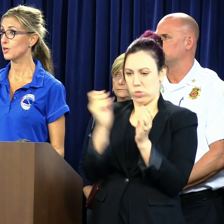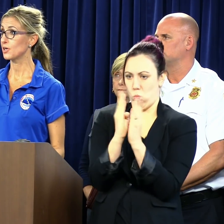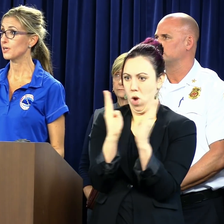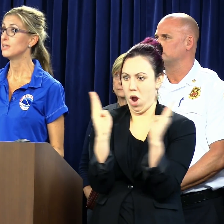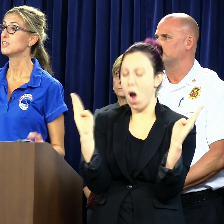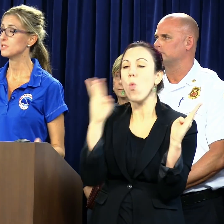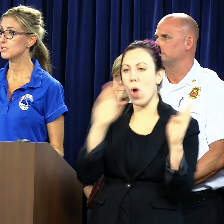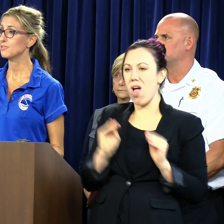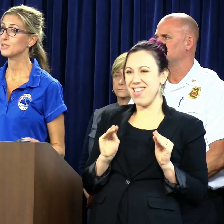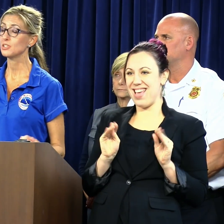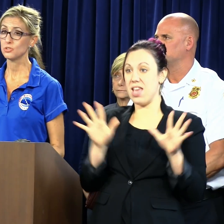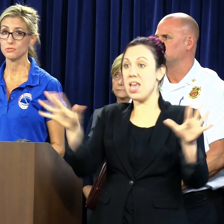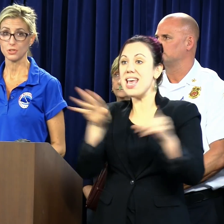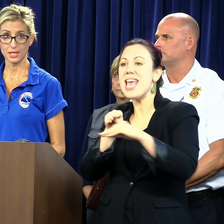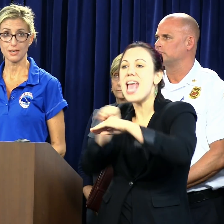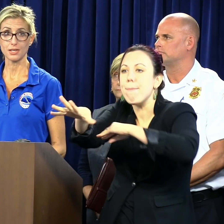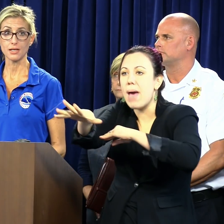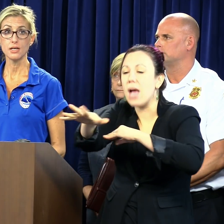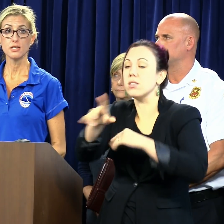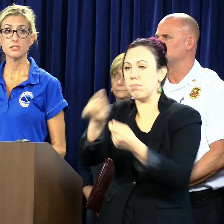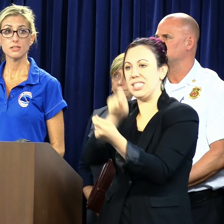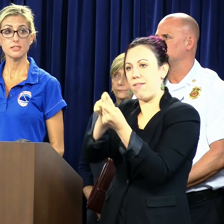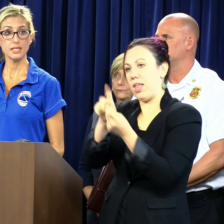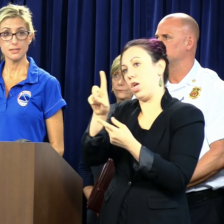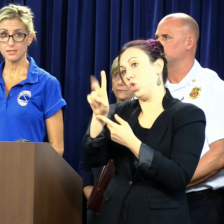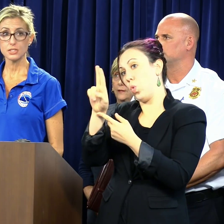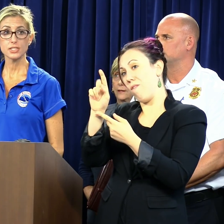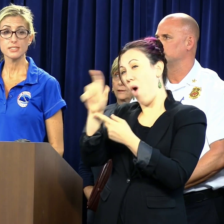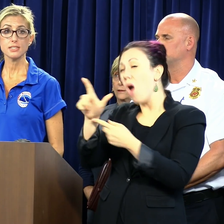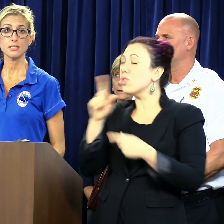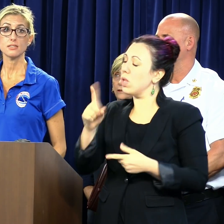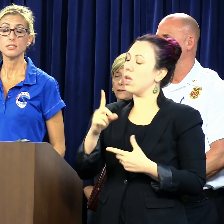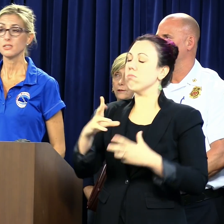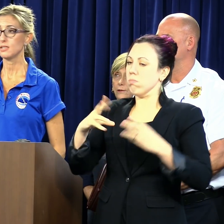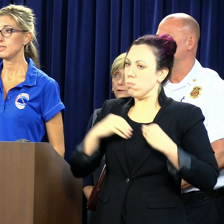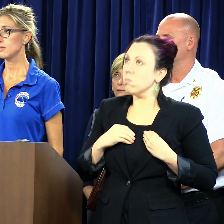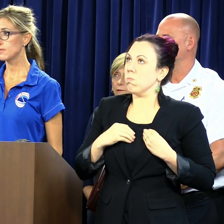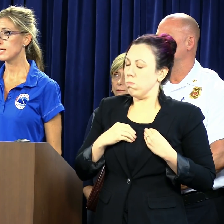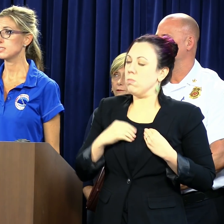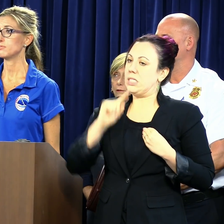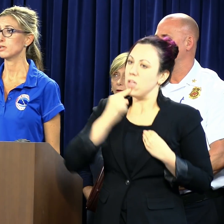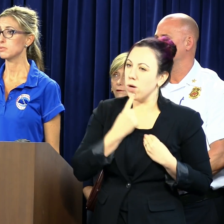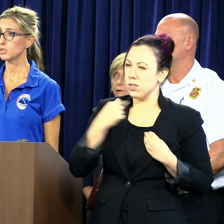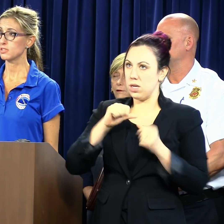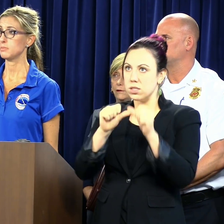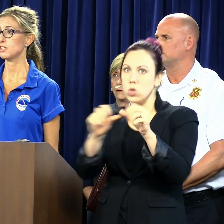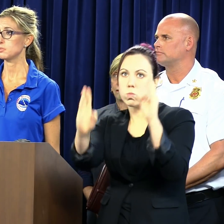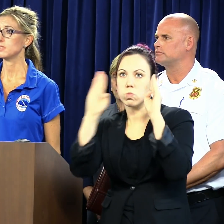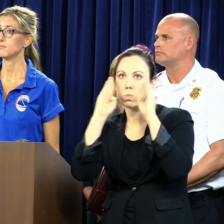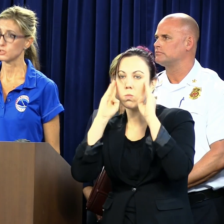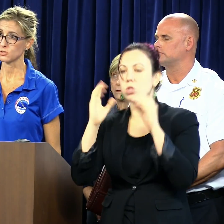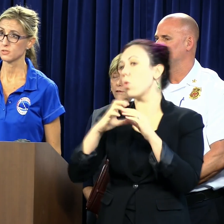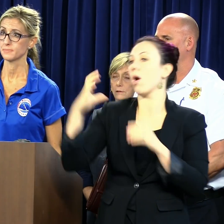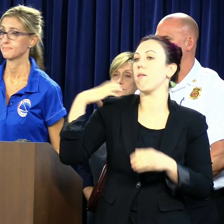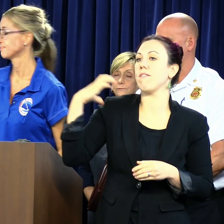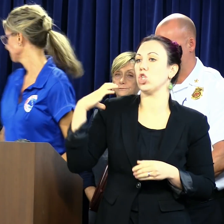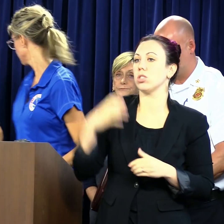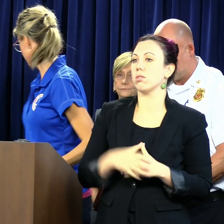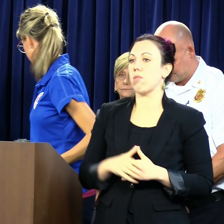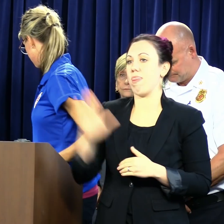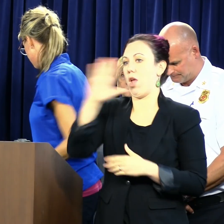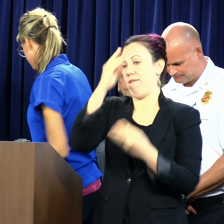North Florida, specifically Duval County. So let's take this seriously and continue to heed the advice of our emergency management officials.